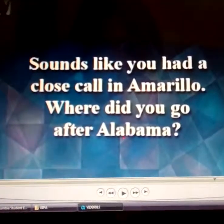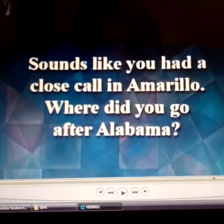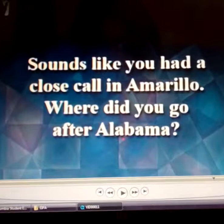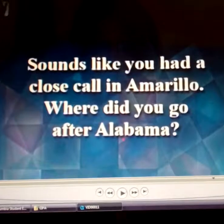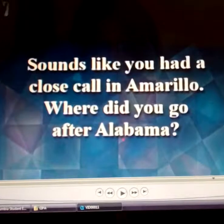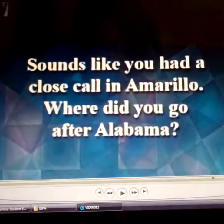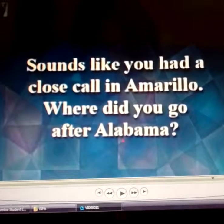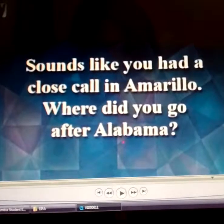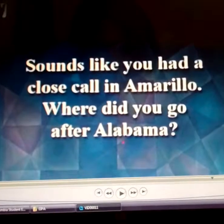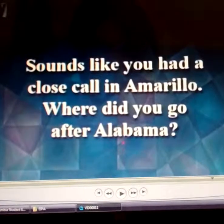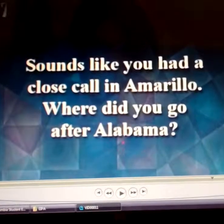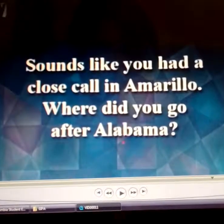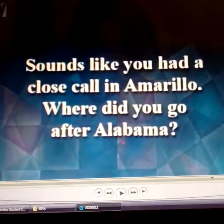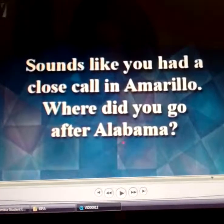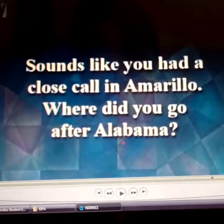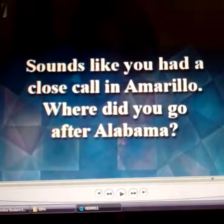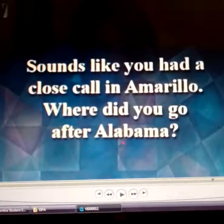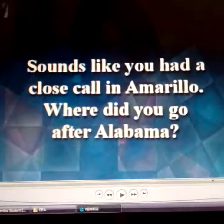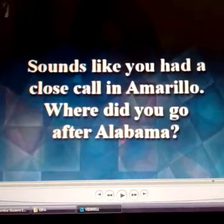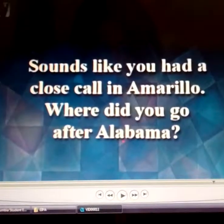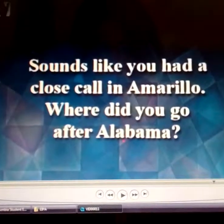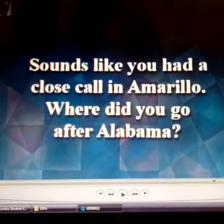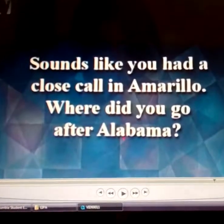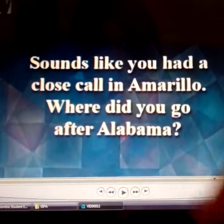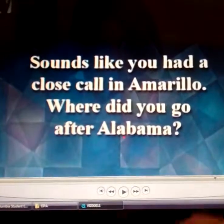And just stay